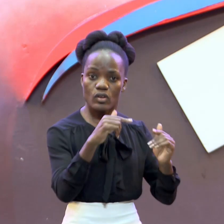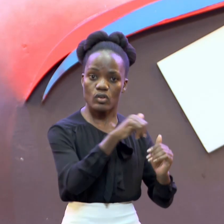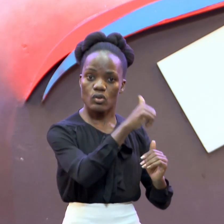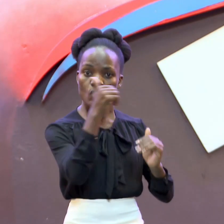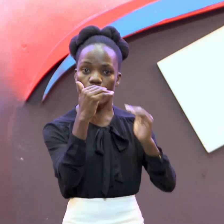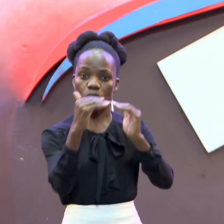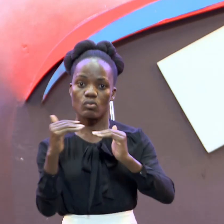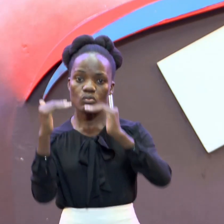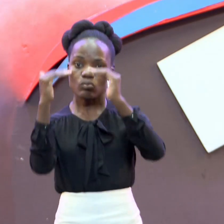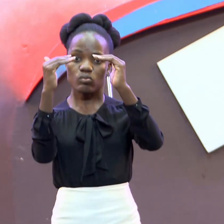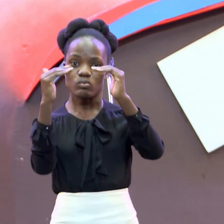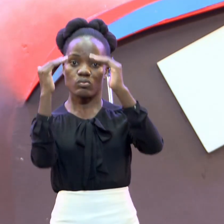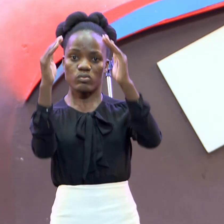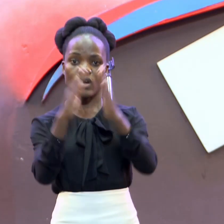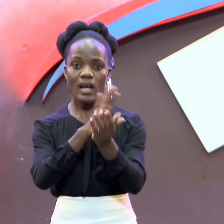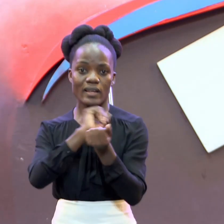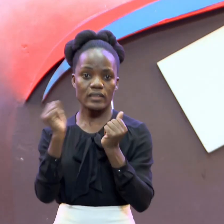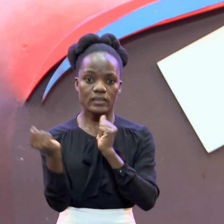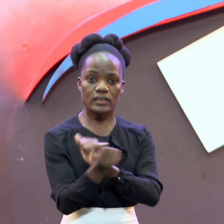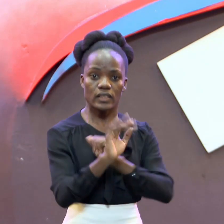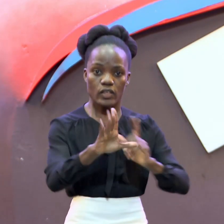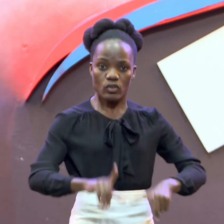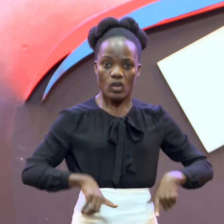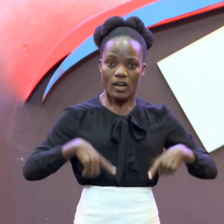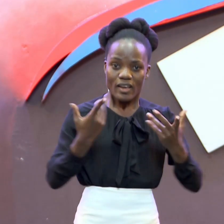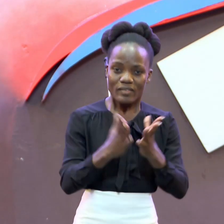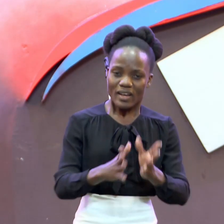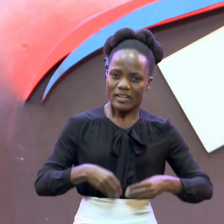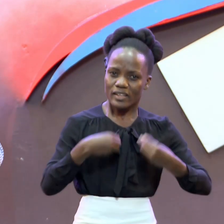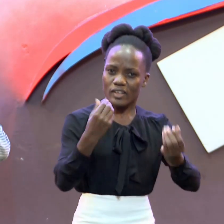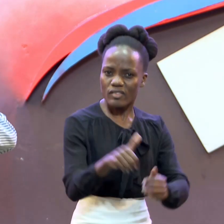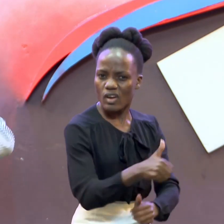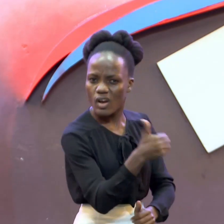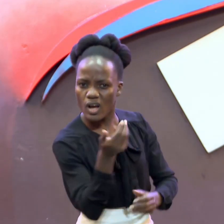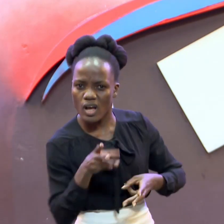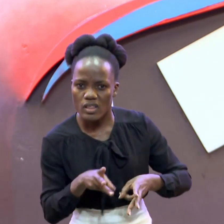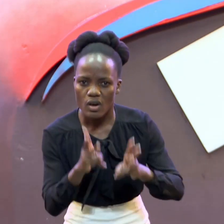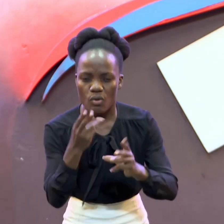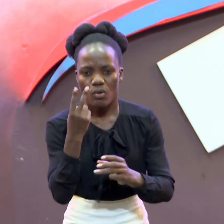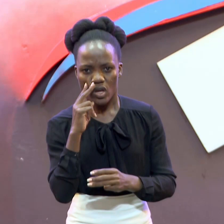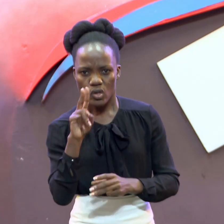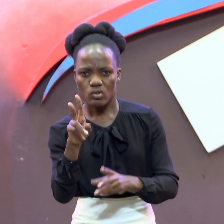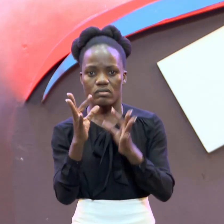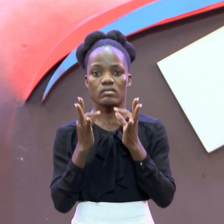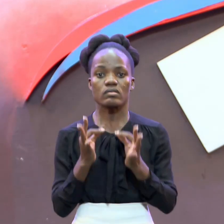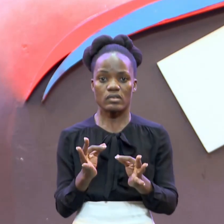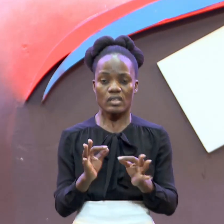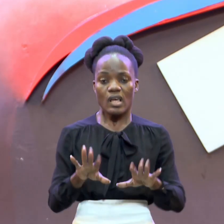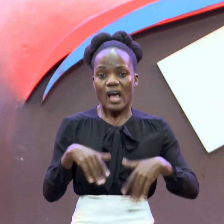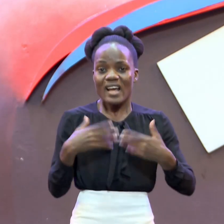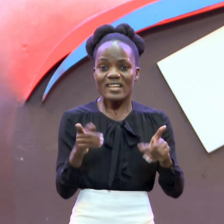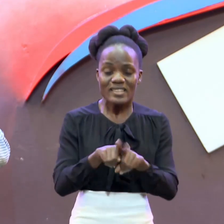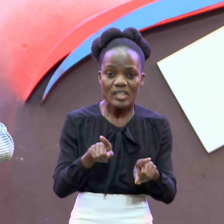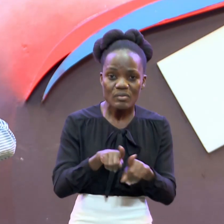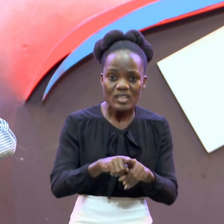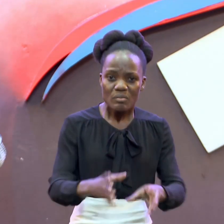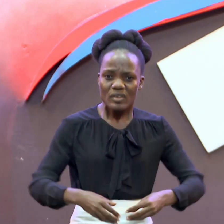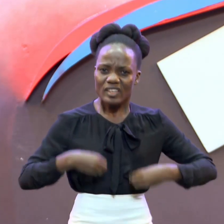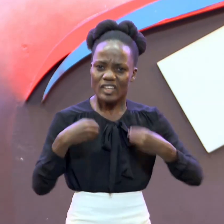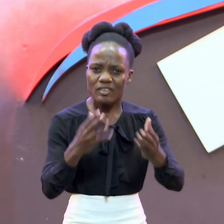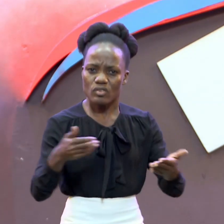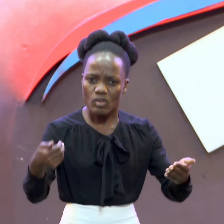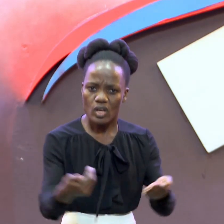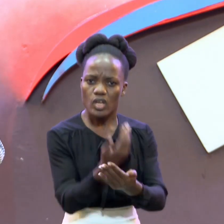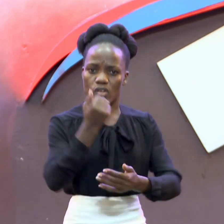life It can give you Another perspective It can create An attitude Within you It gives you